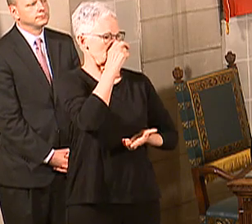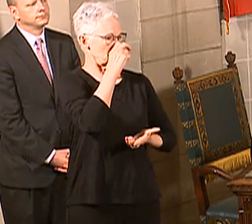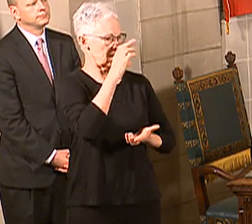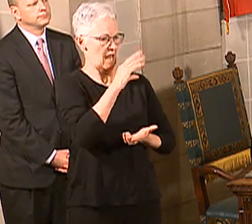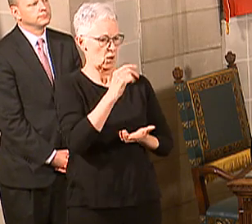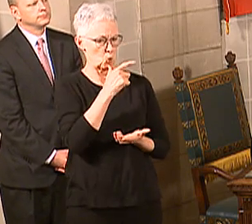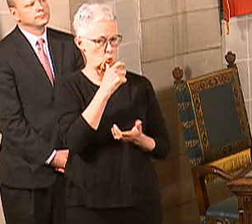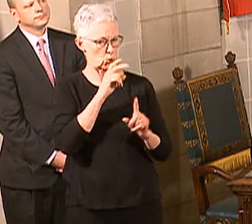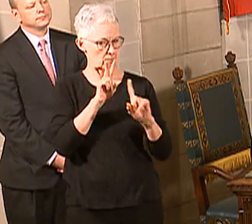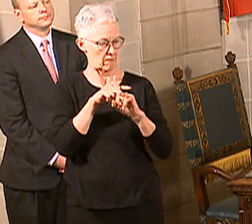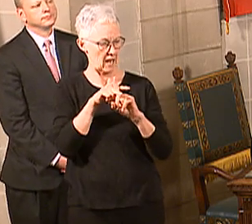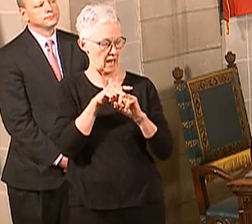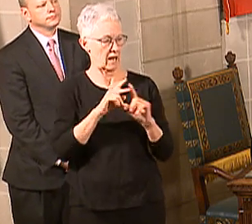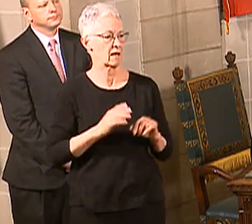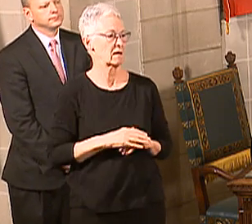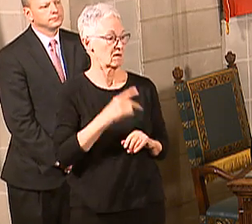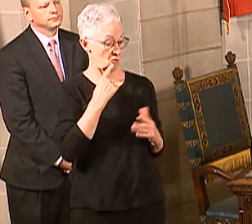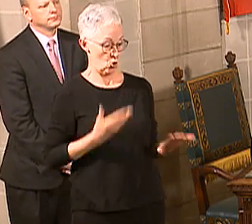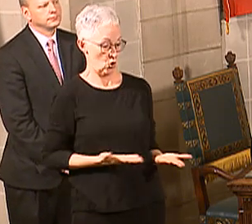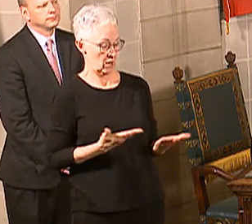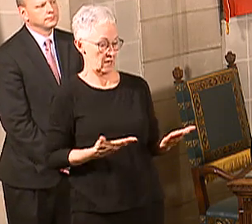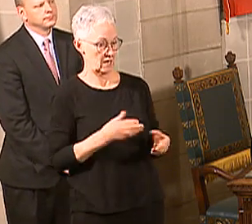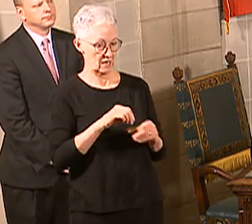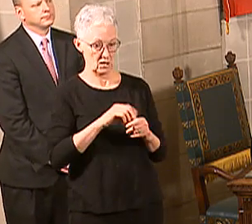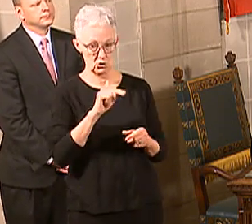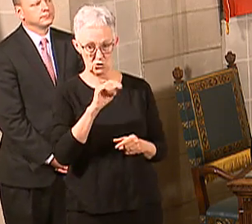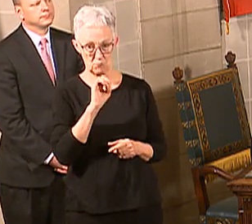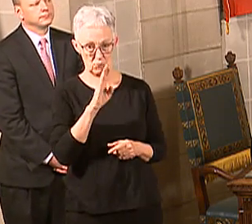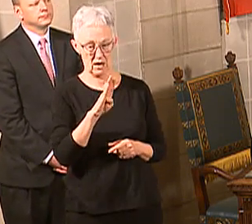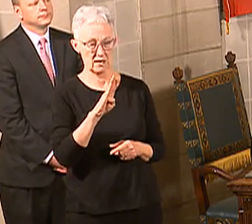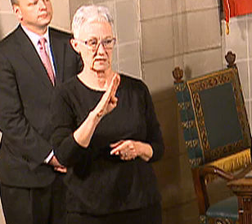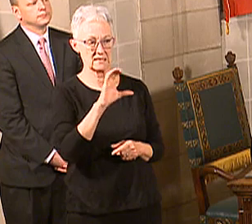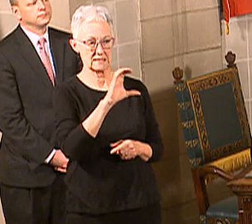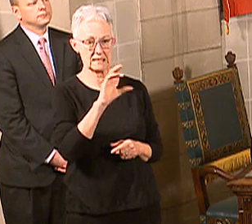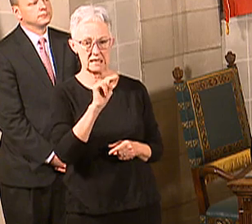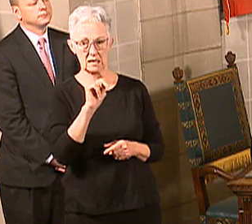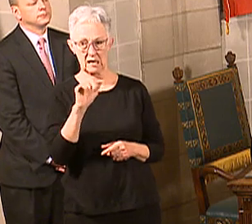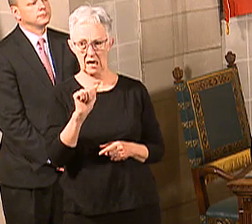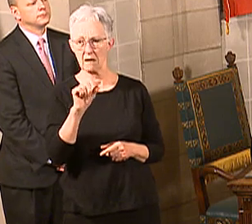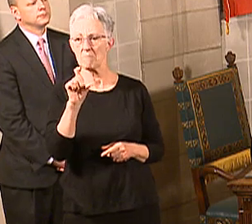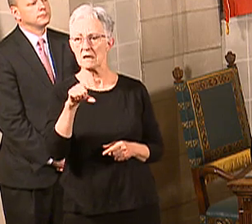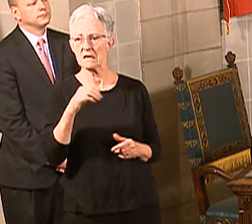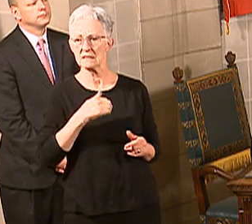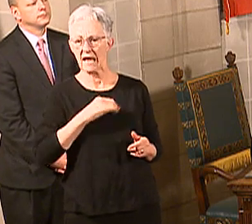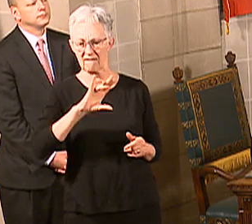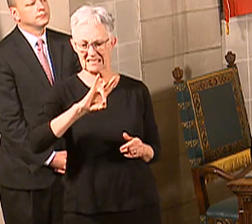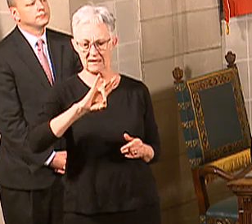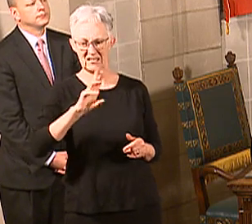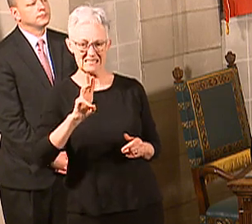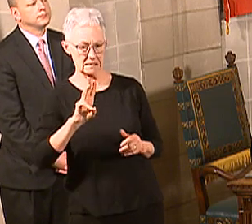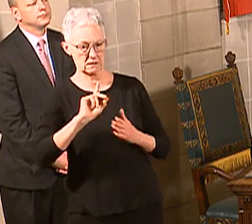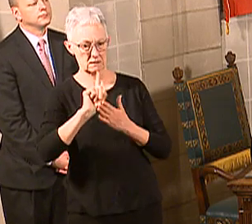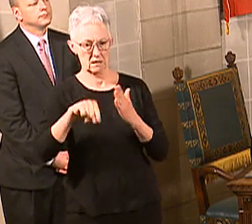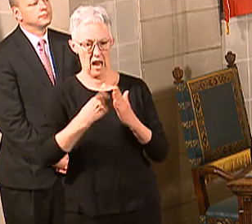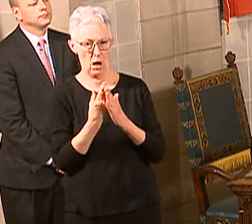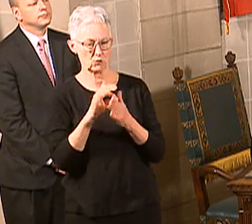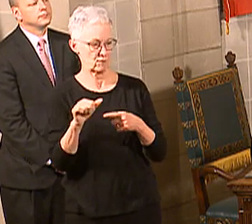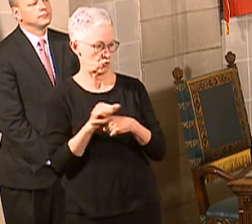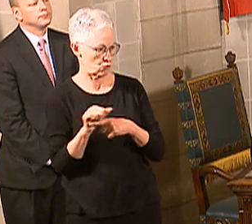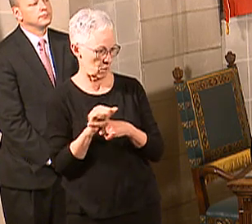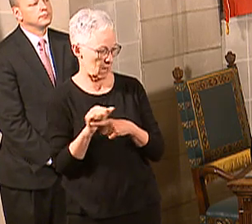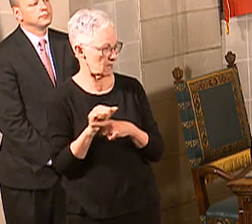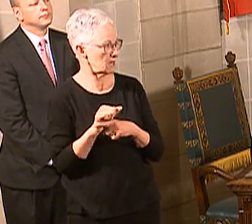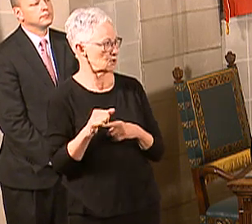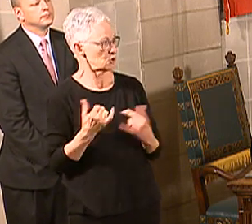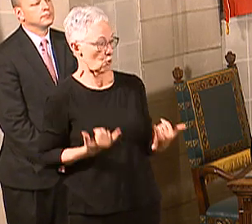Nebraska for a certified nursing assistant, it was 76 hours of training. And this would require, as an example, a modified